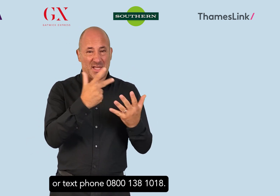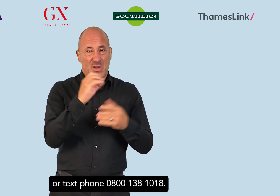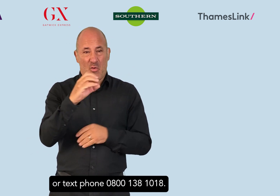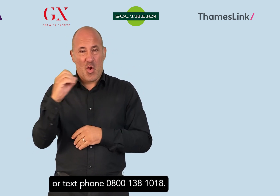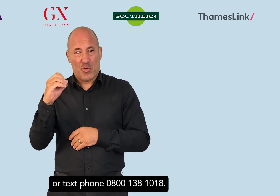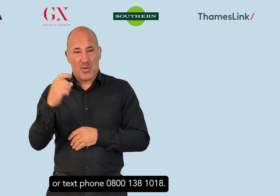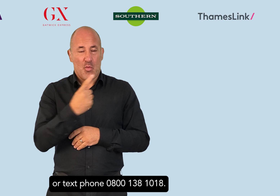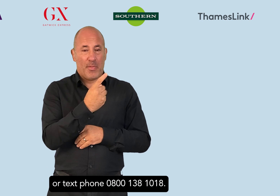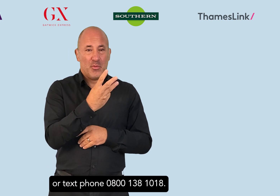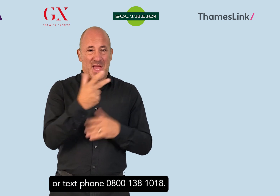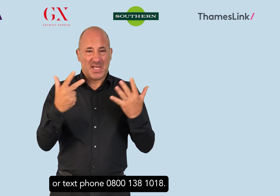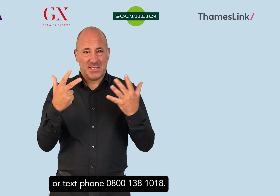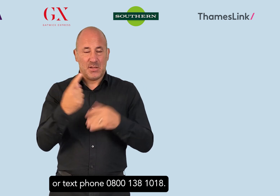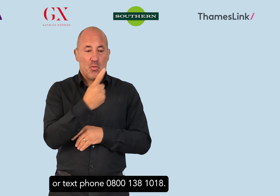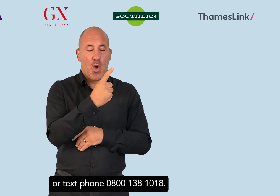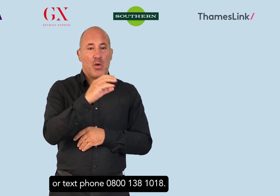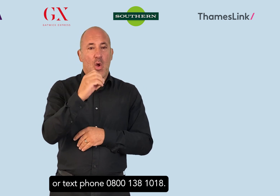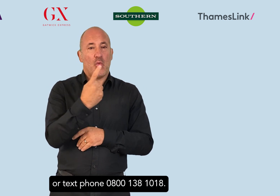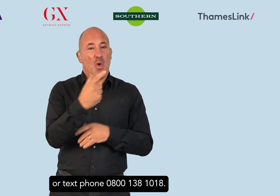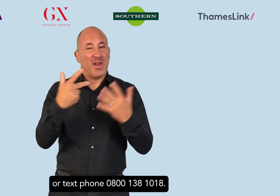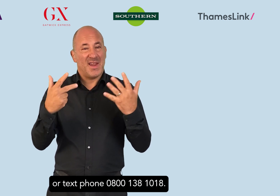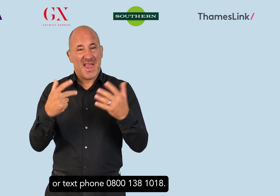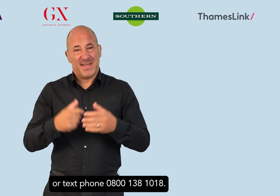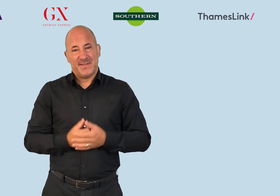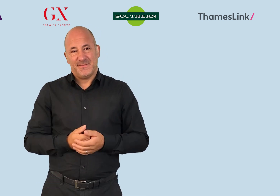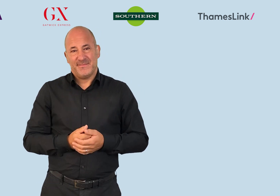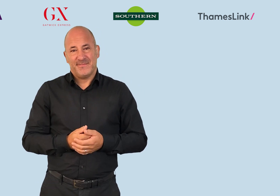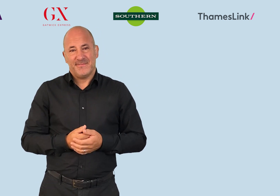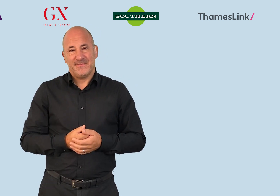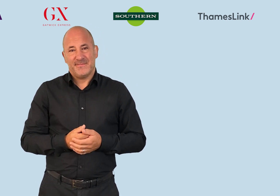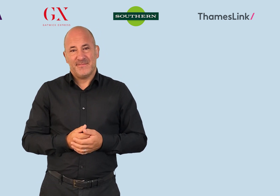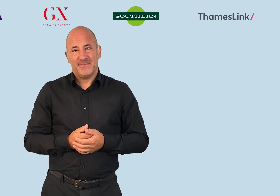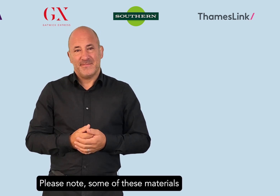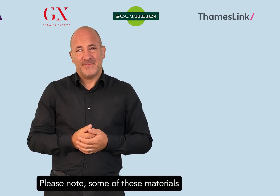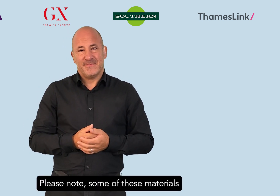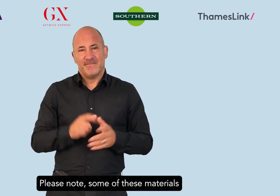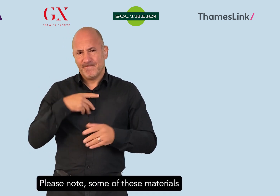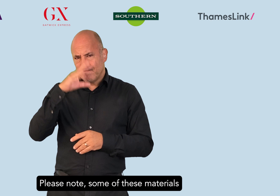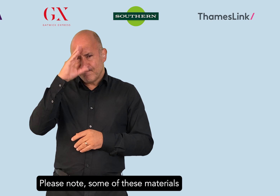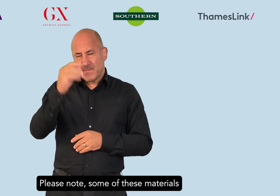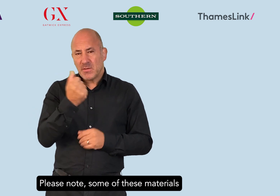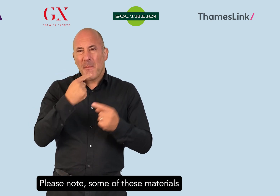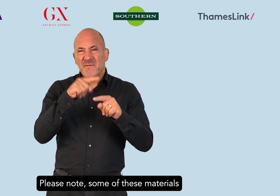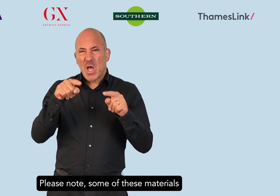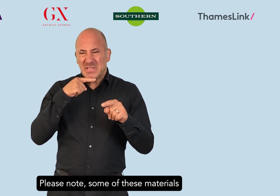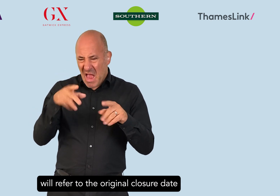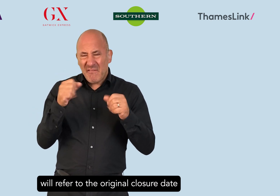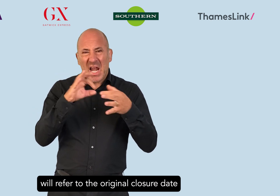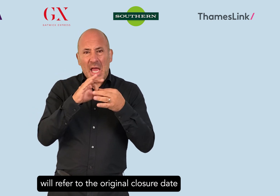138 1018. Please note, some of these materials will refer